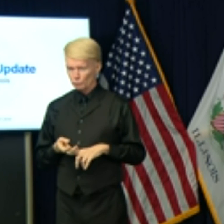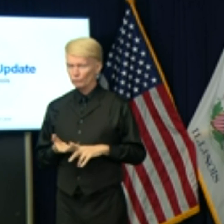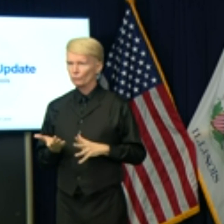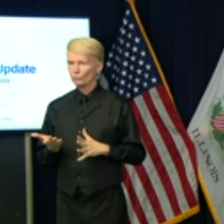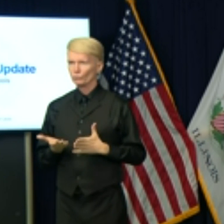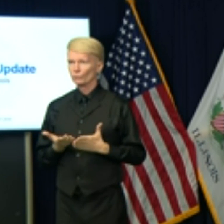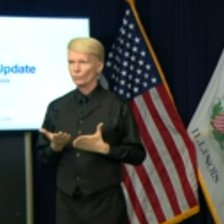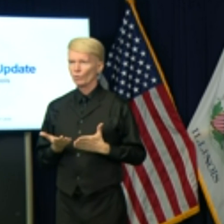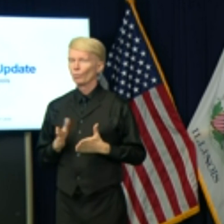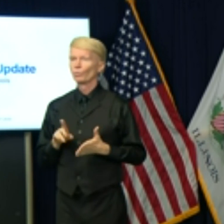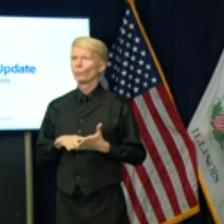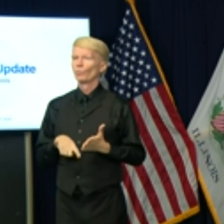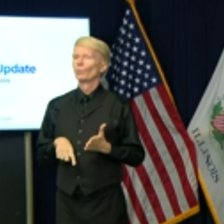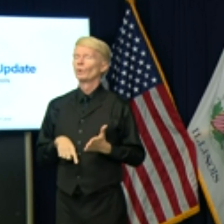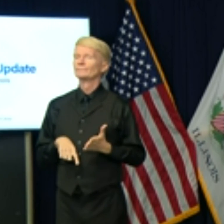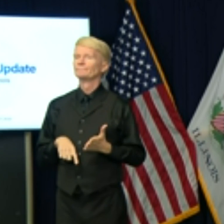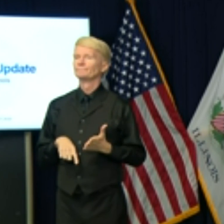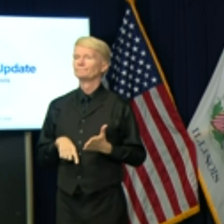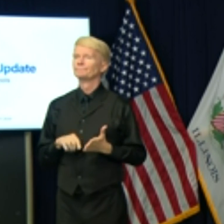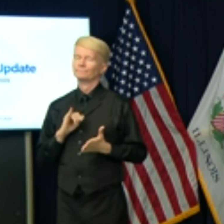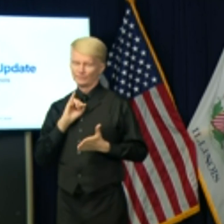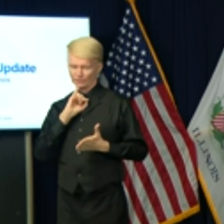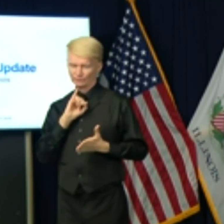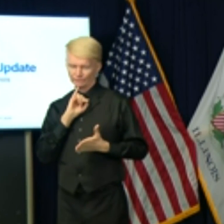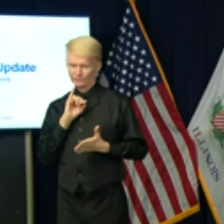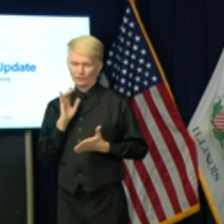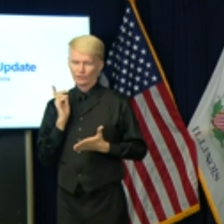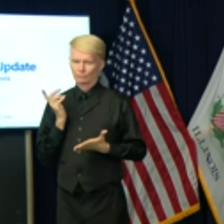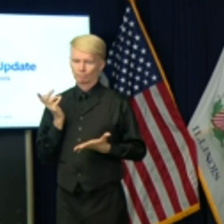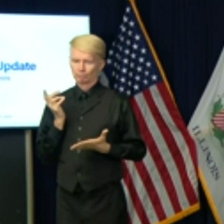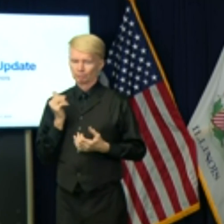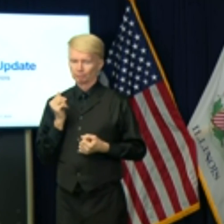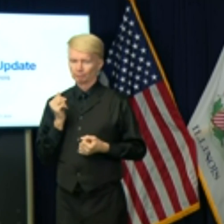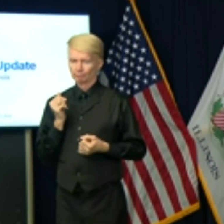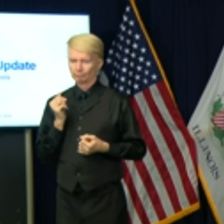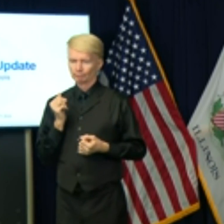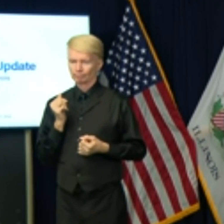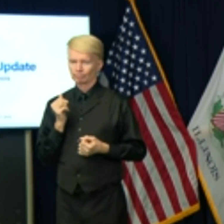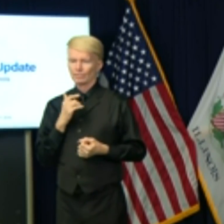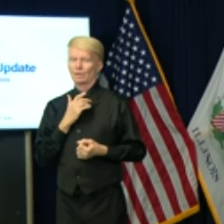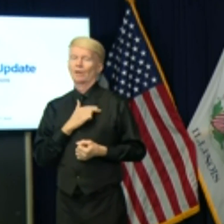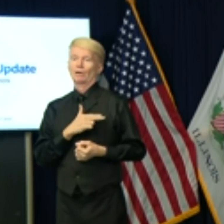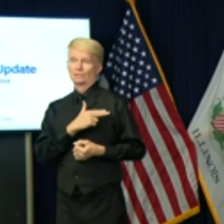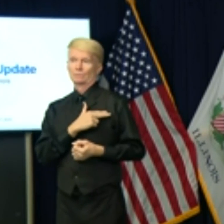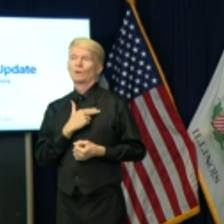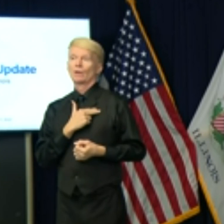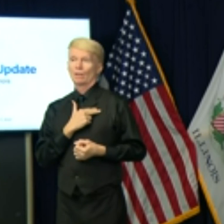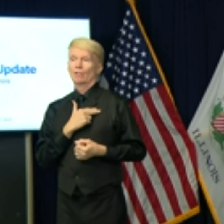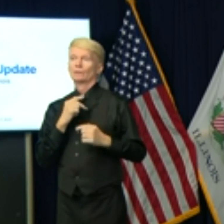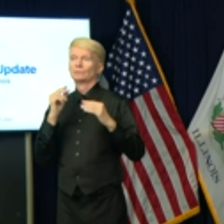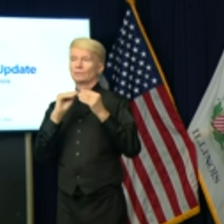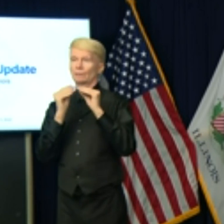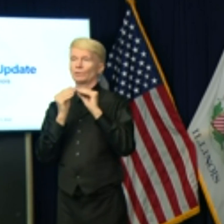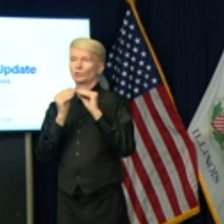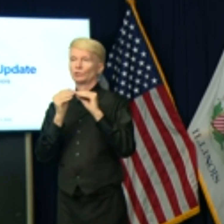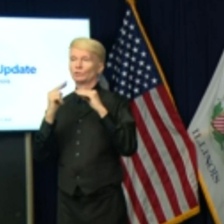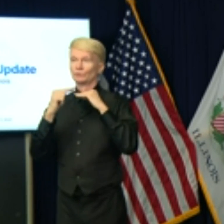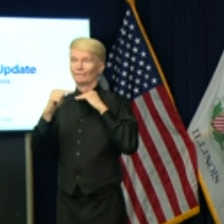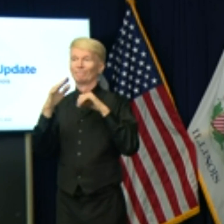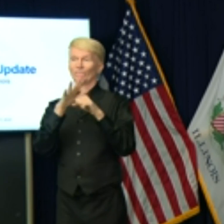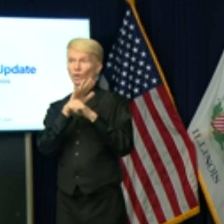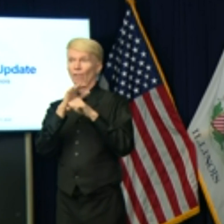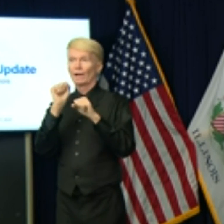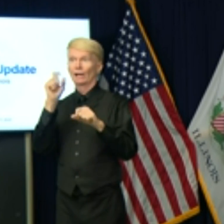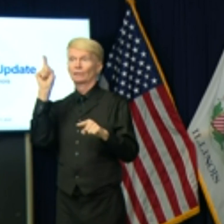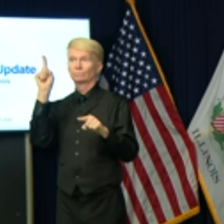line in the sand you're drawing? In other words, if hospitalizations get, you know, available beds below a certain point or is there at that point that,